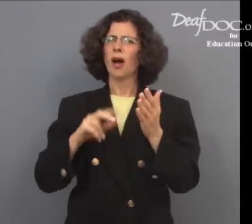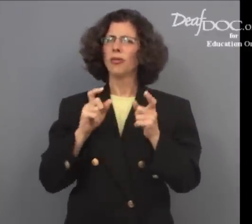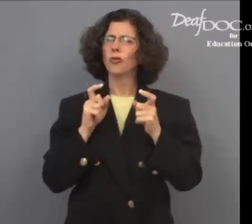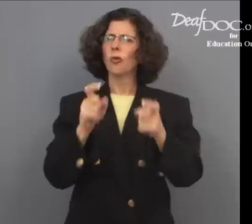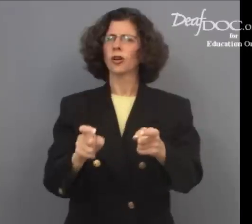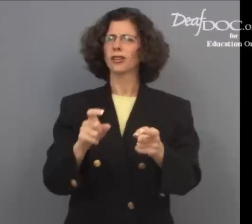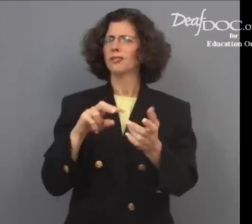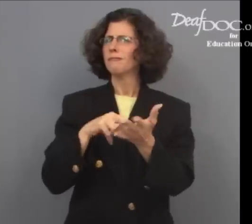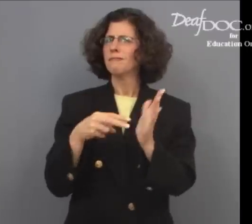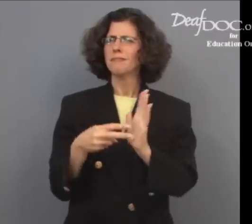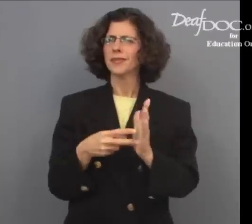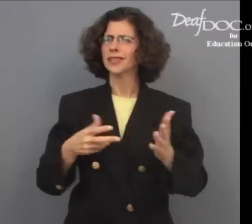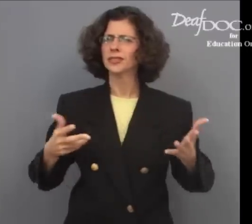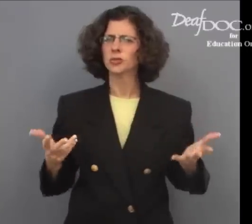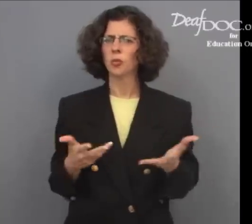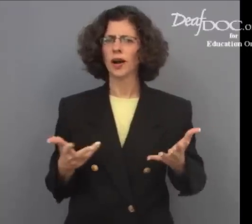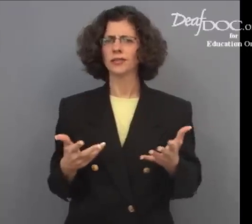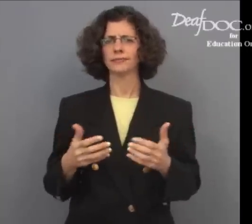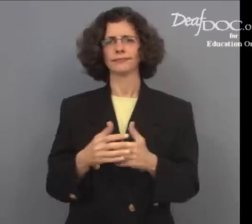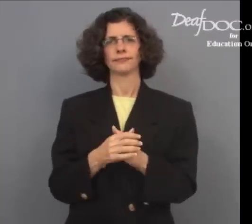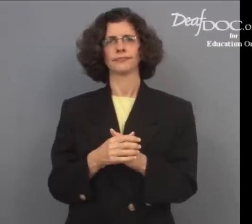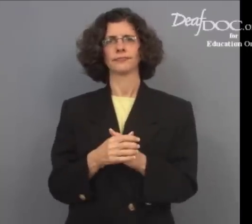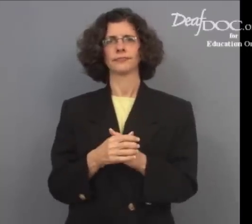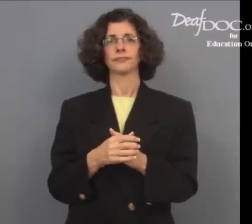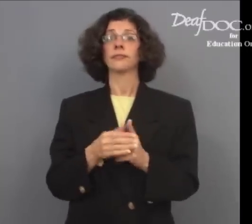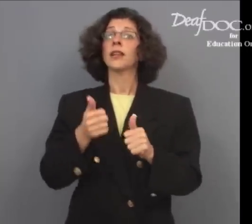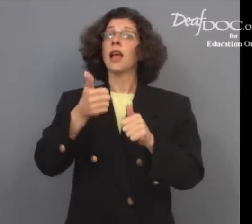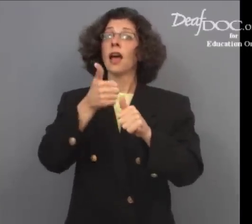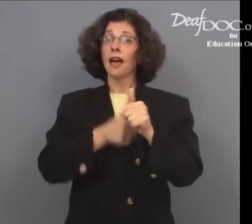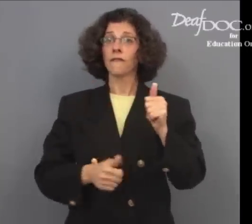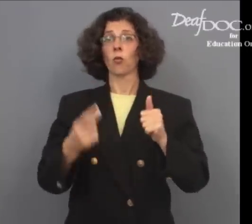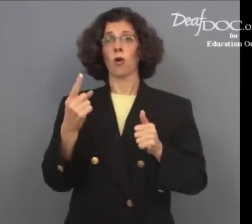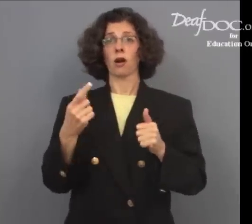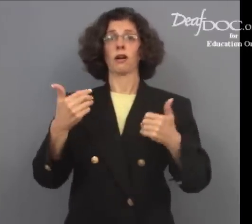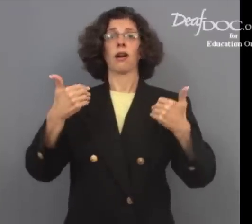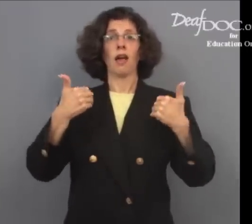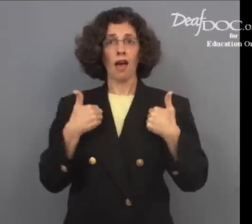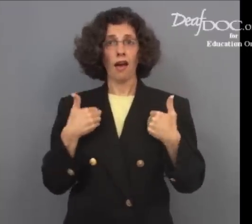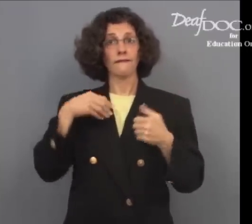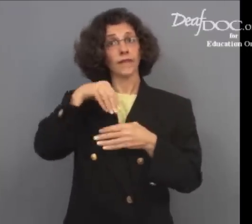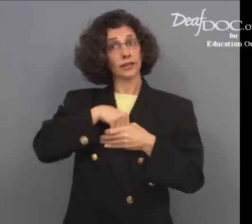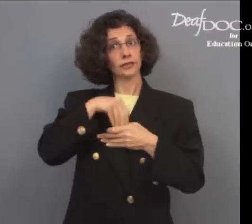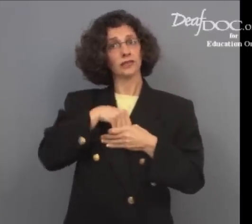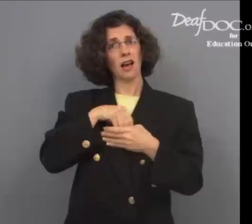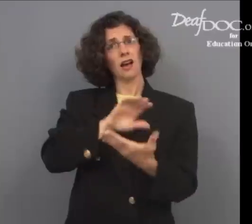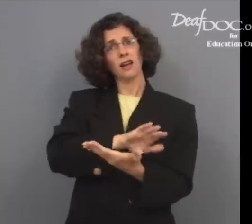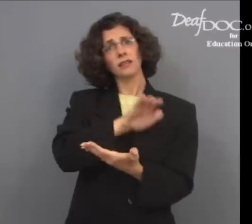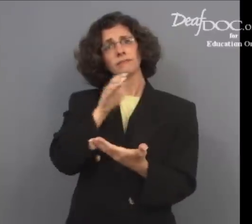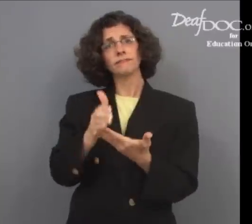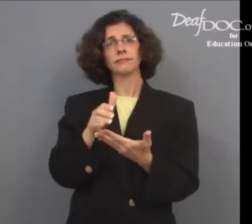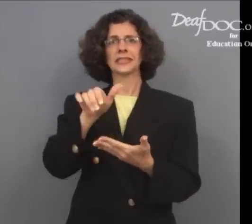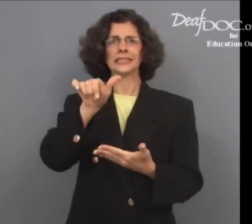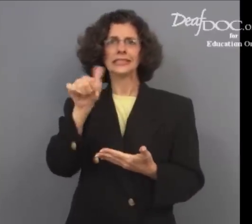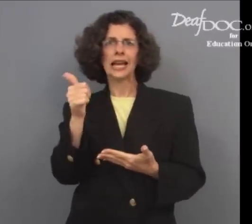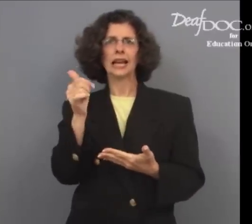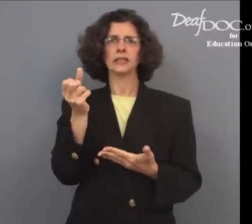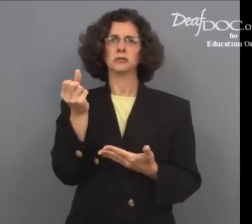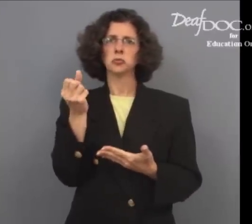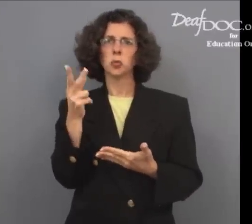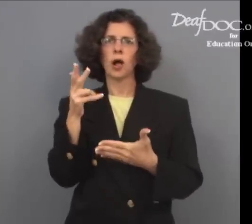What is blood donation? Everyone has about 10 to 12